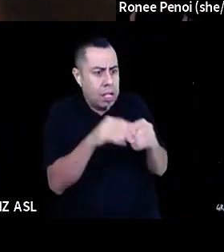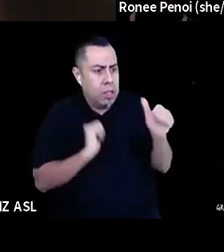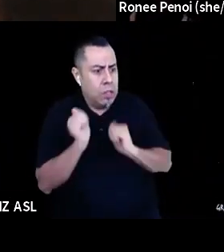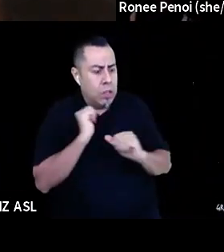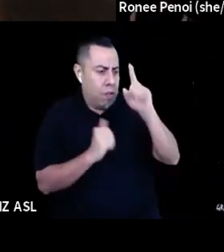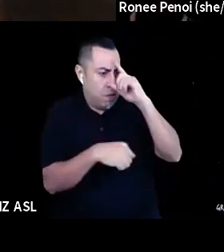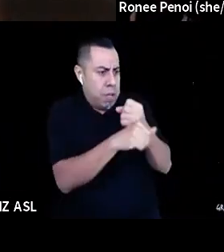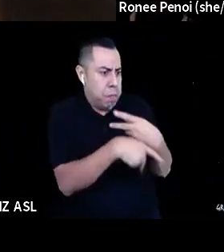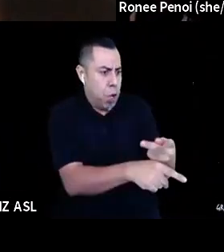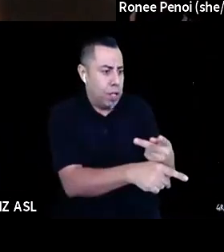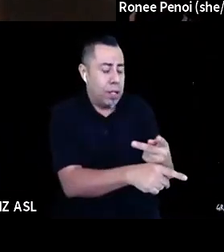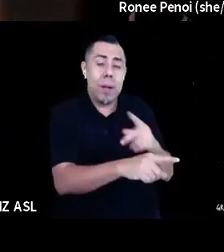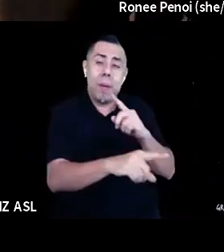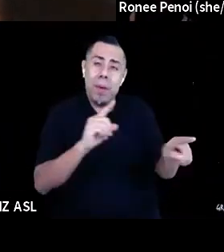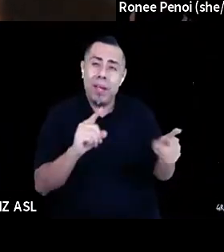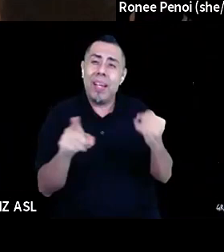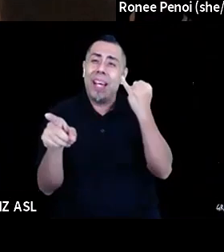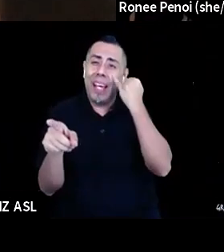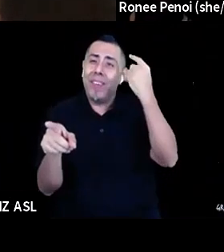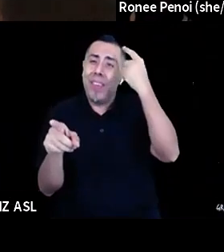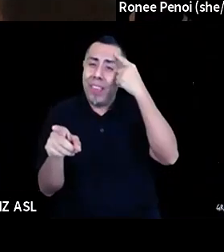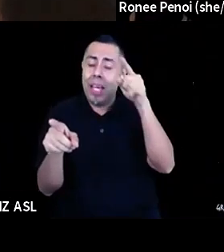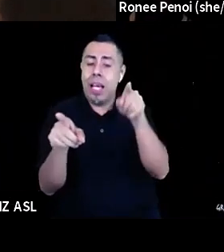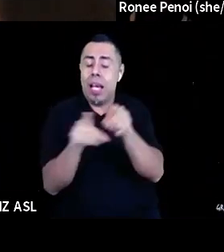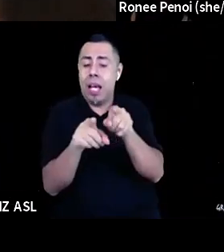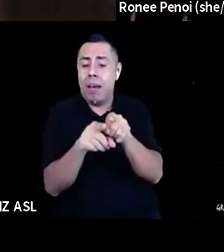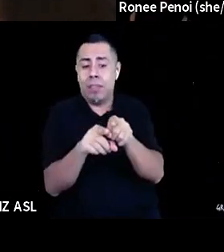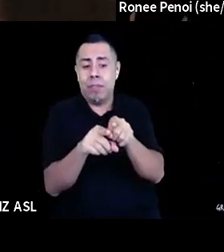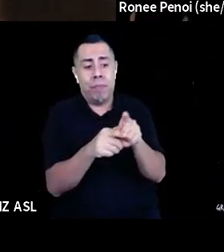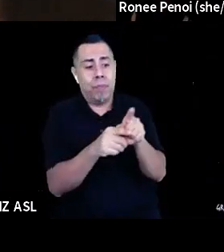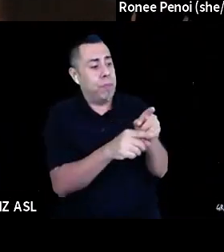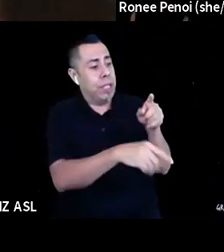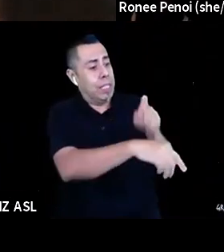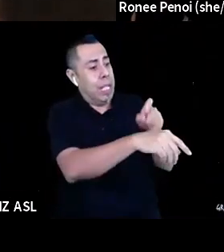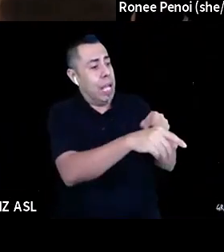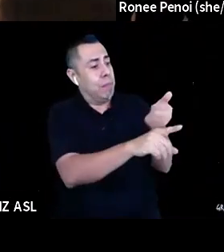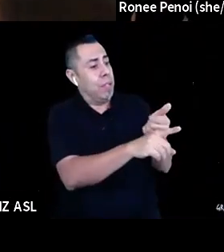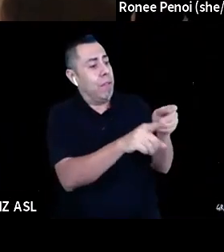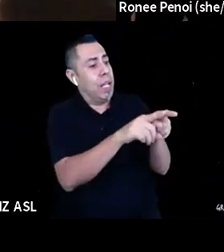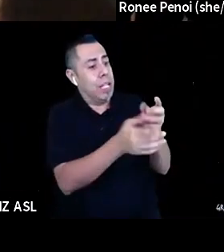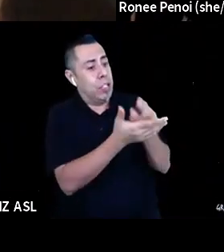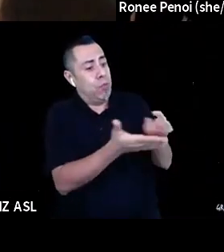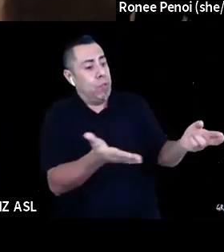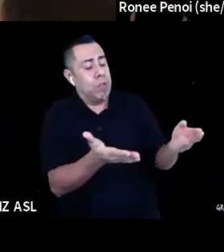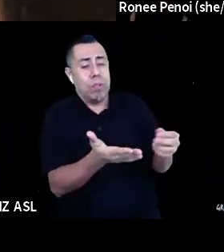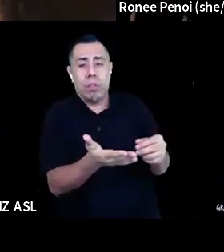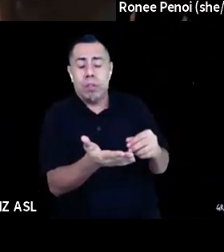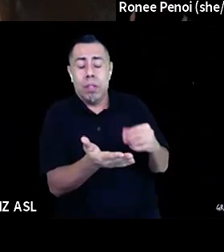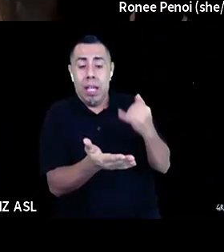this resource that isn't infinite, um, that needs to be fed into like another human being,